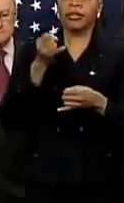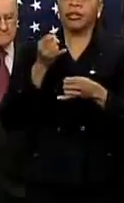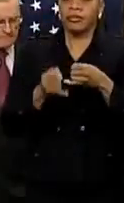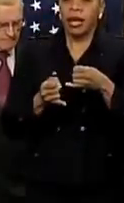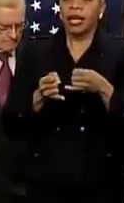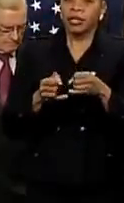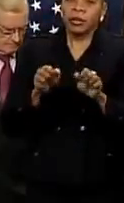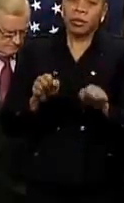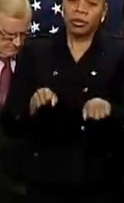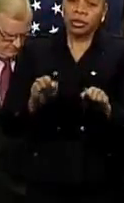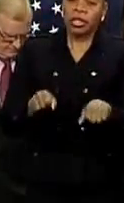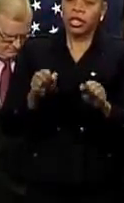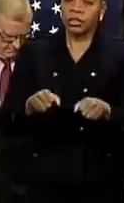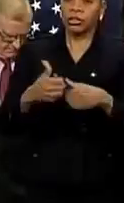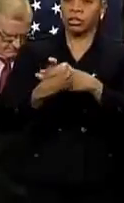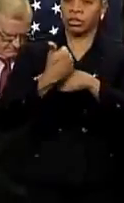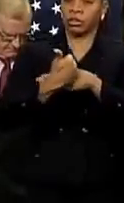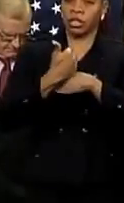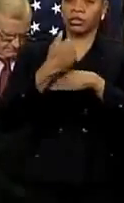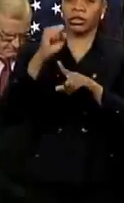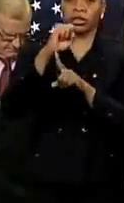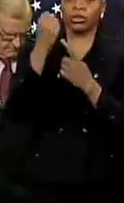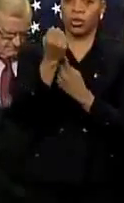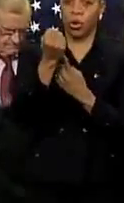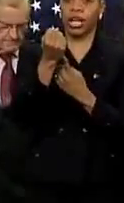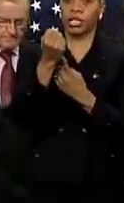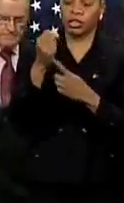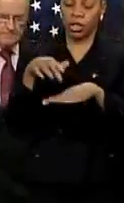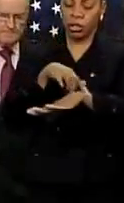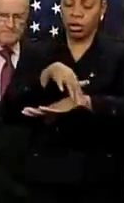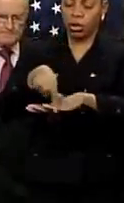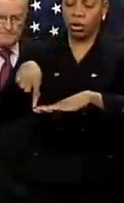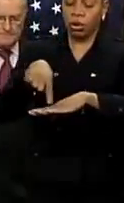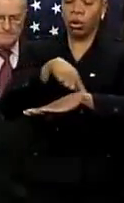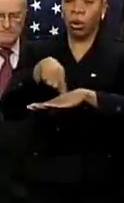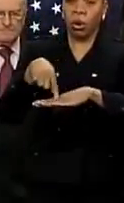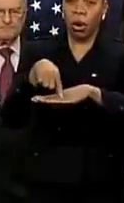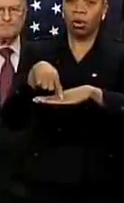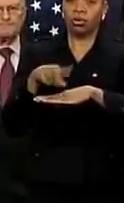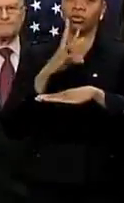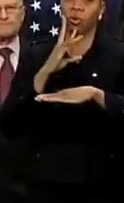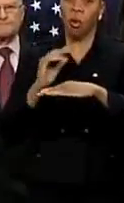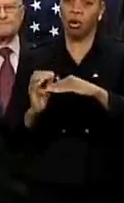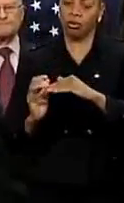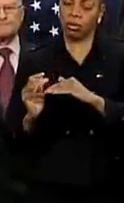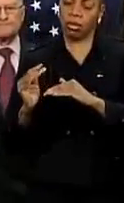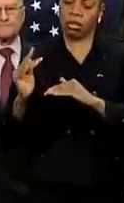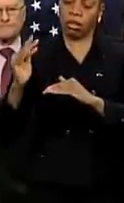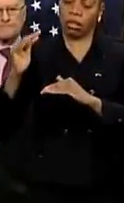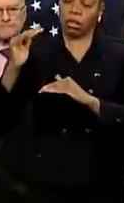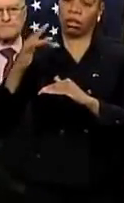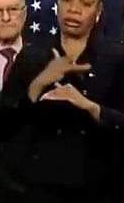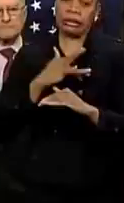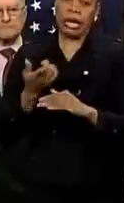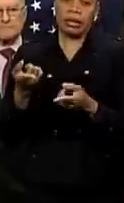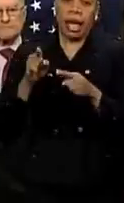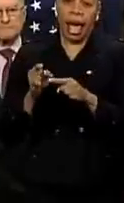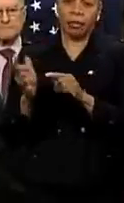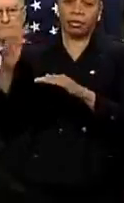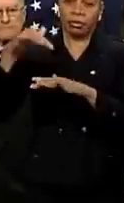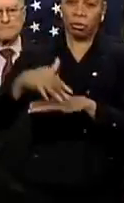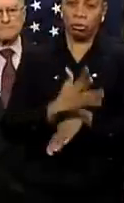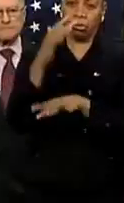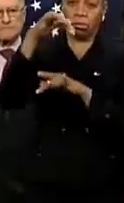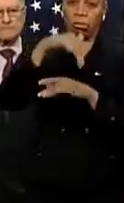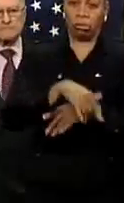element of this storm is some coastal flooding. It is likely to happen during high tide, which will wash up